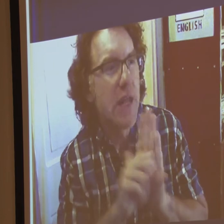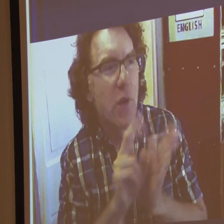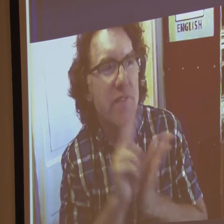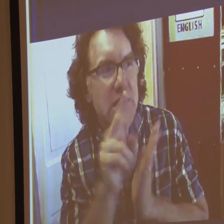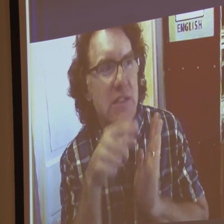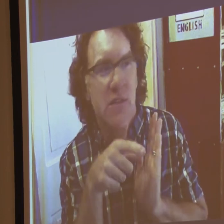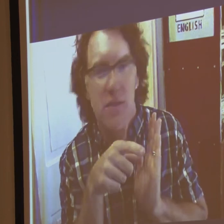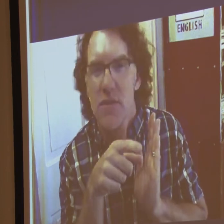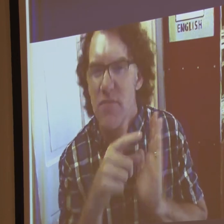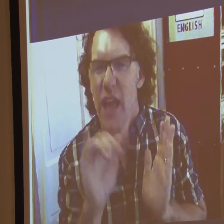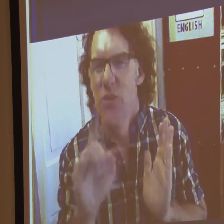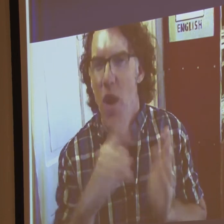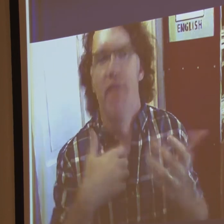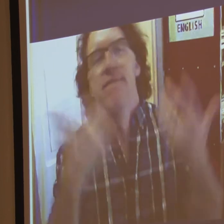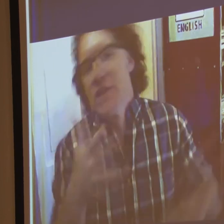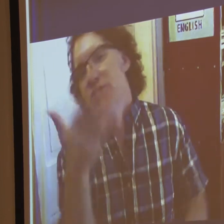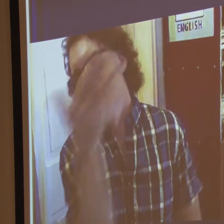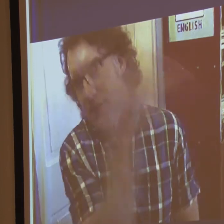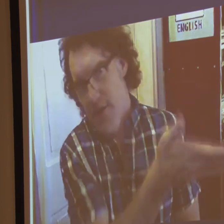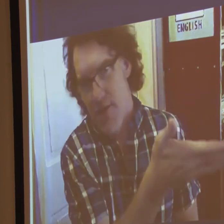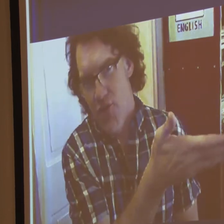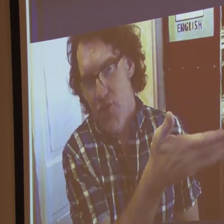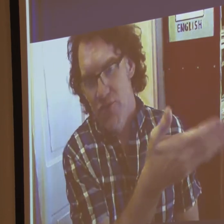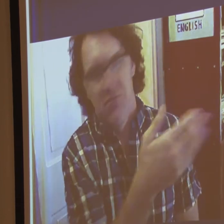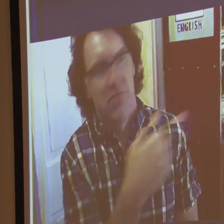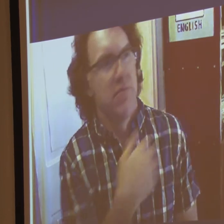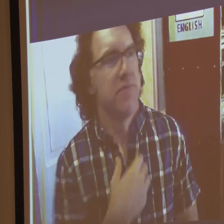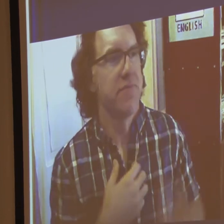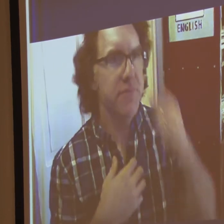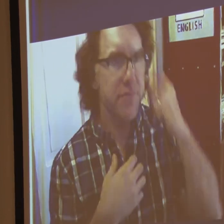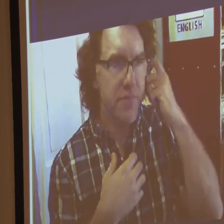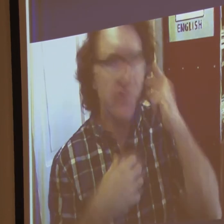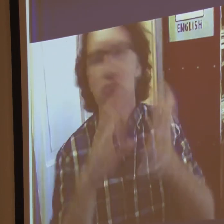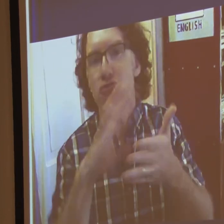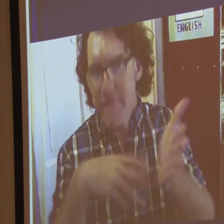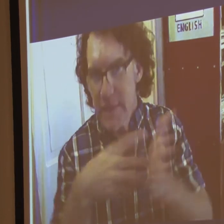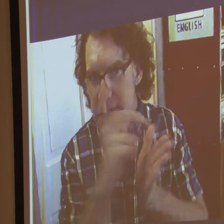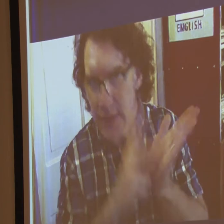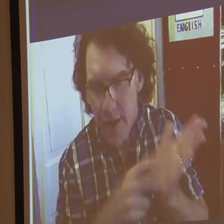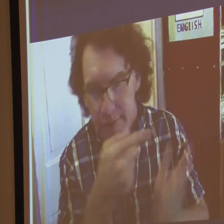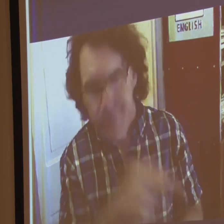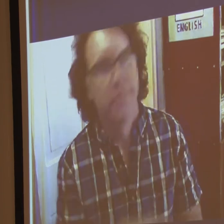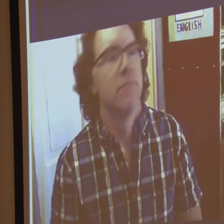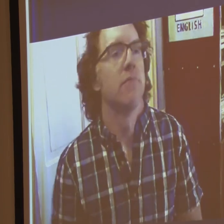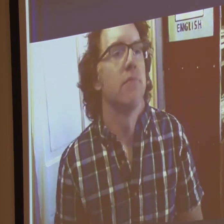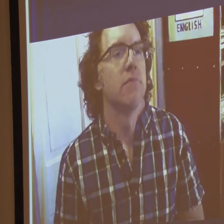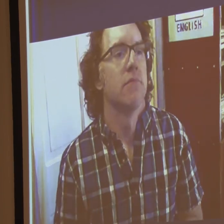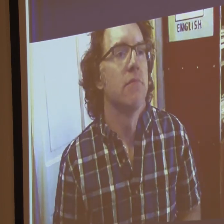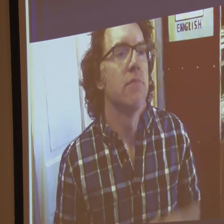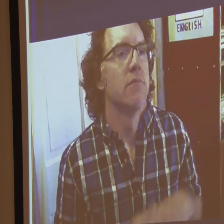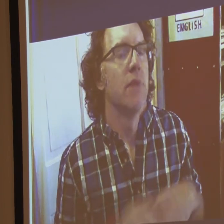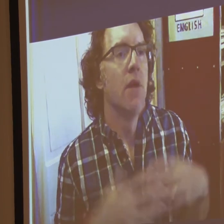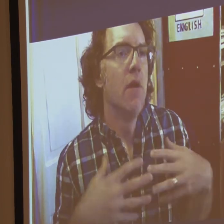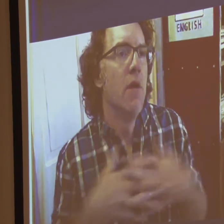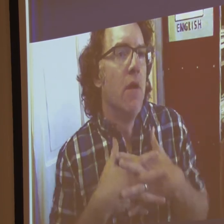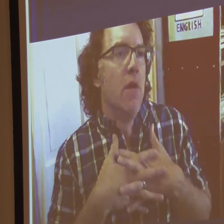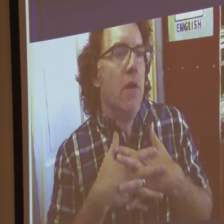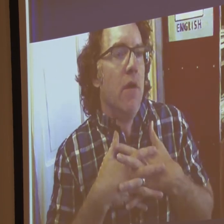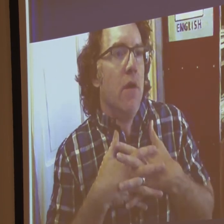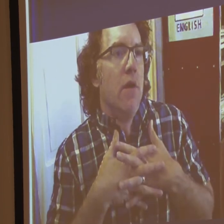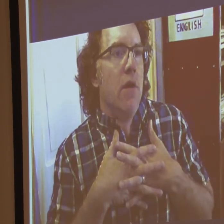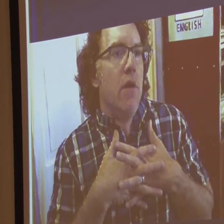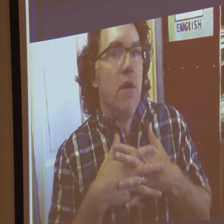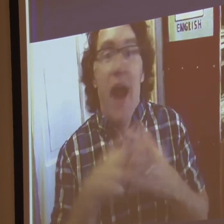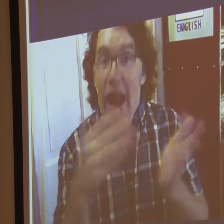didn't finish my degree at NTID. I went to Northern State University and graduated from Northern State